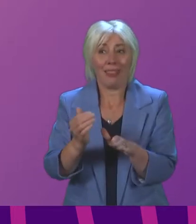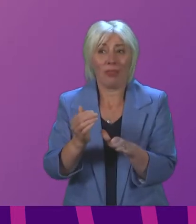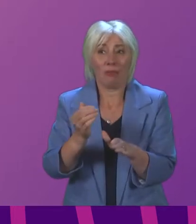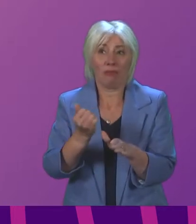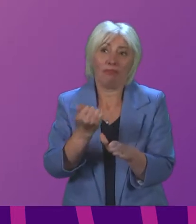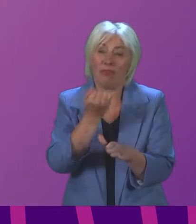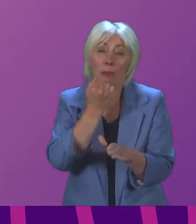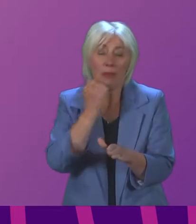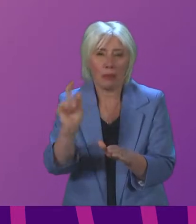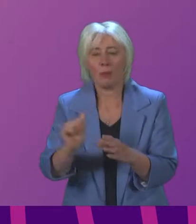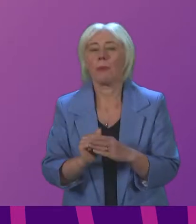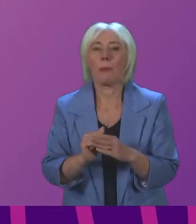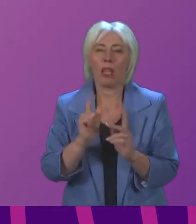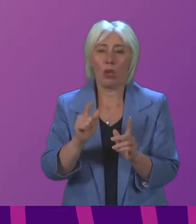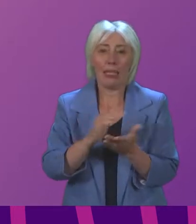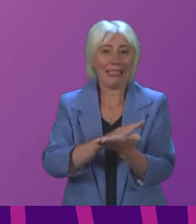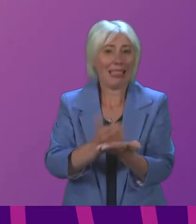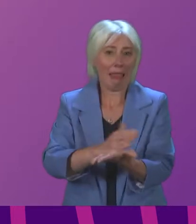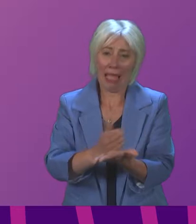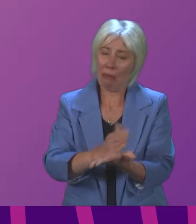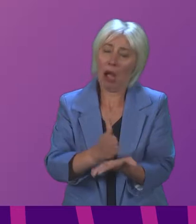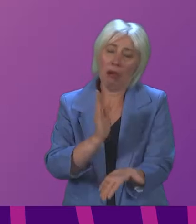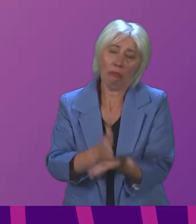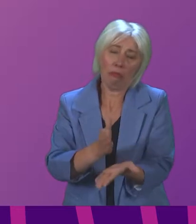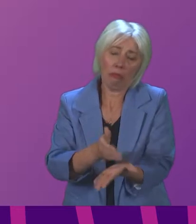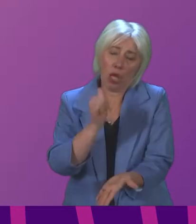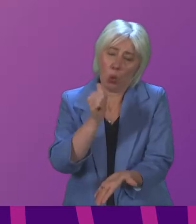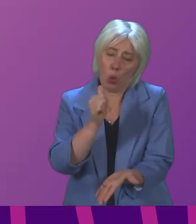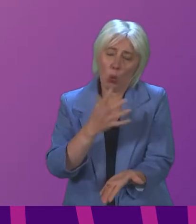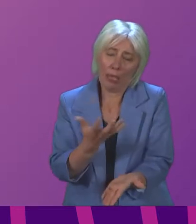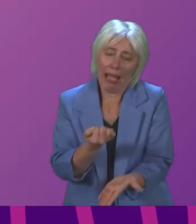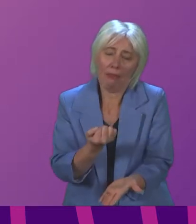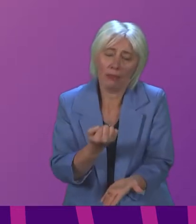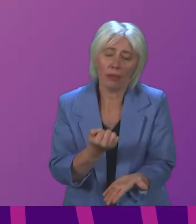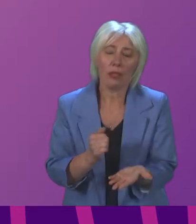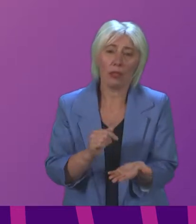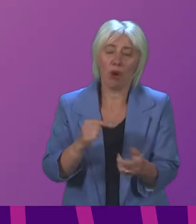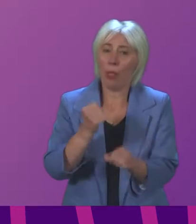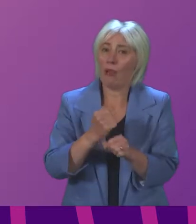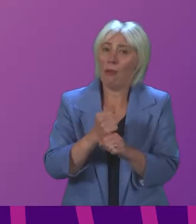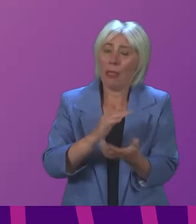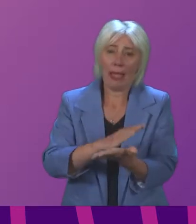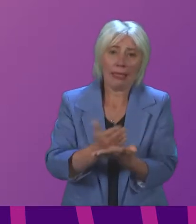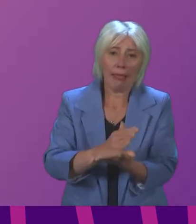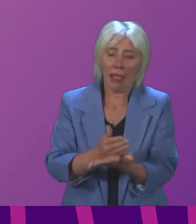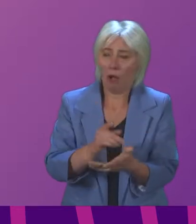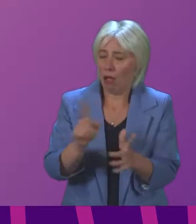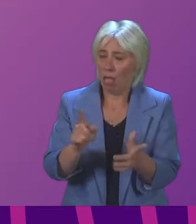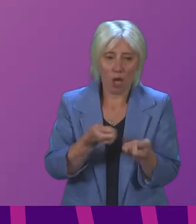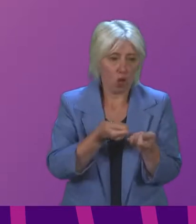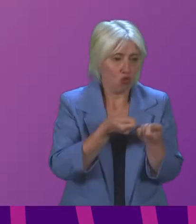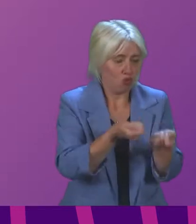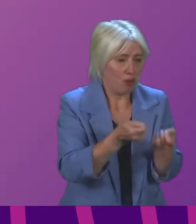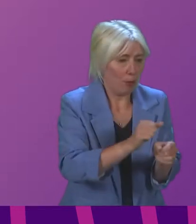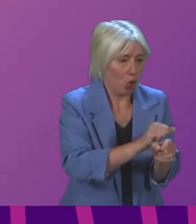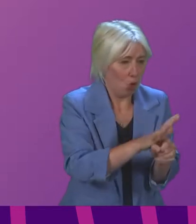this of course is a dilemma and I fully recognise the government that the government faces that pull between treating COVID